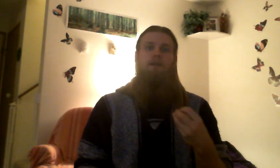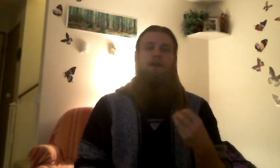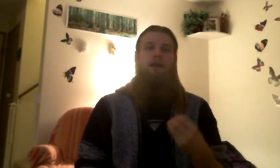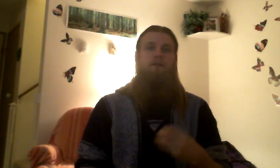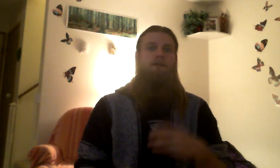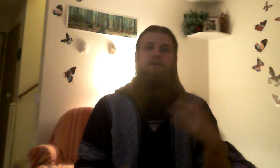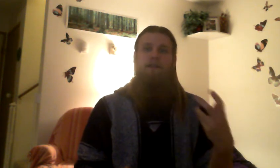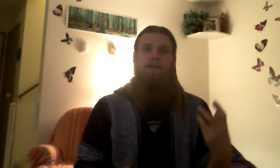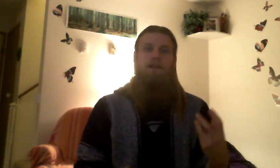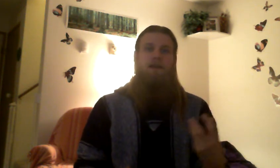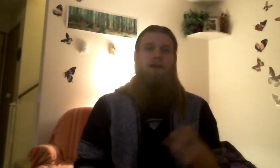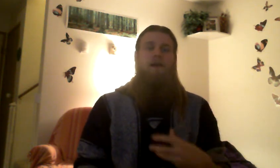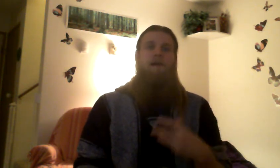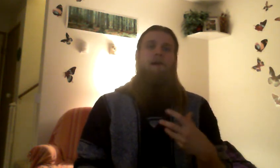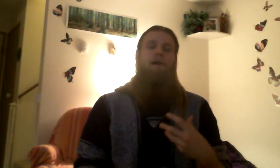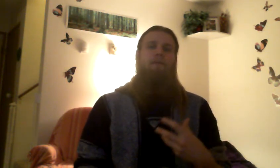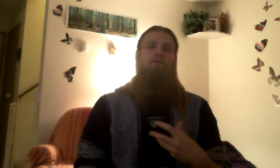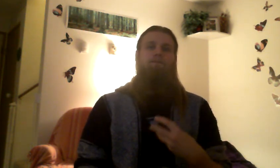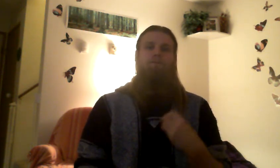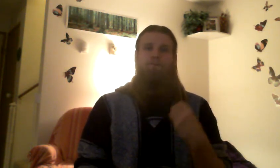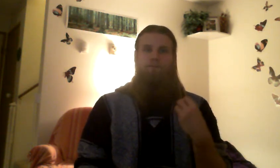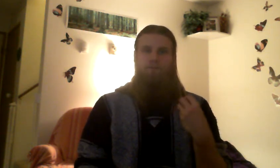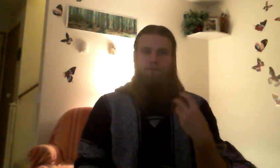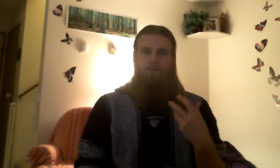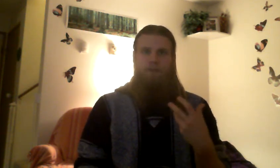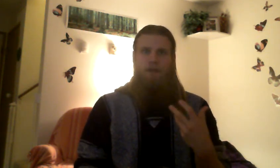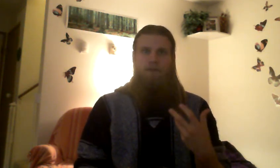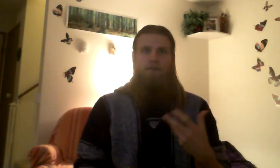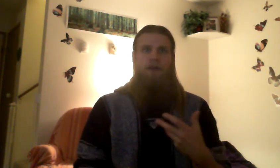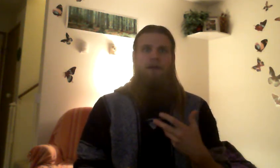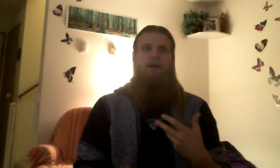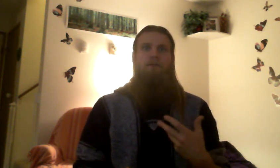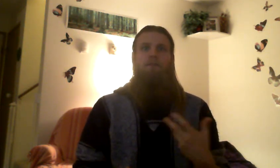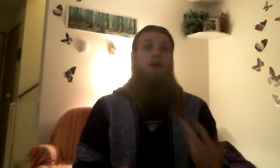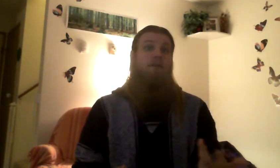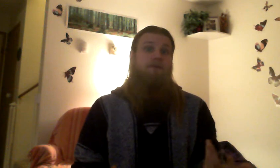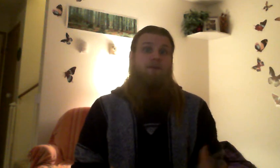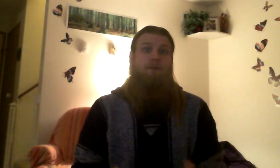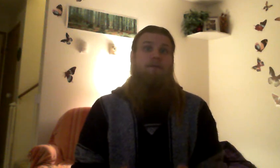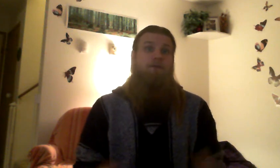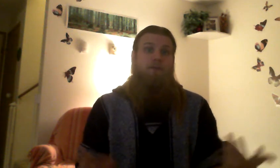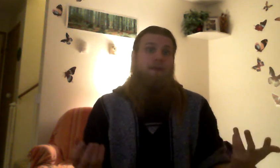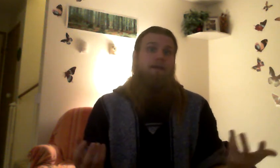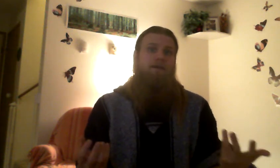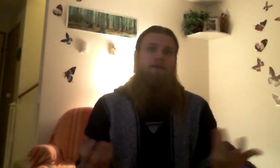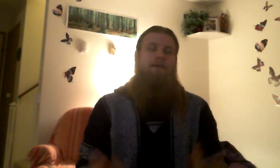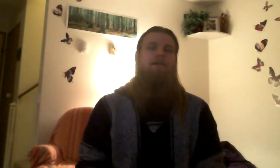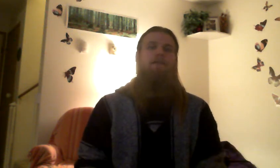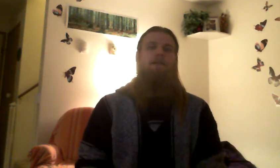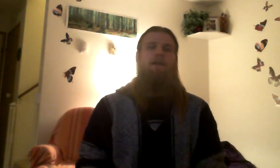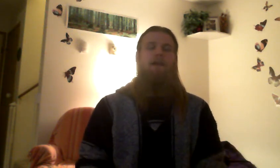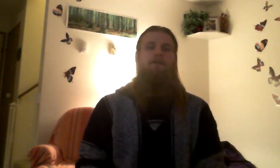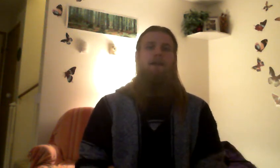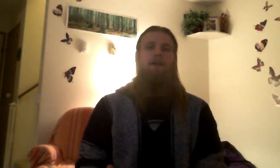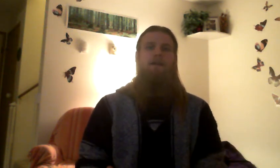previous problems will be repaired. It's kind of like